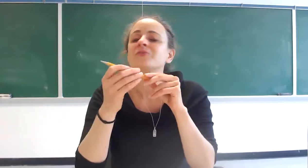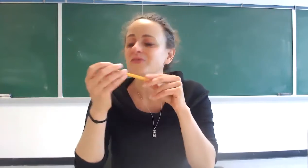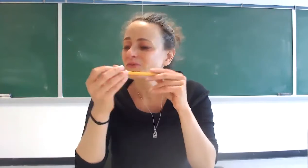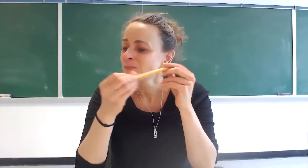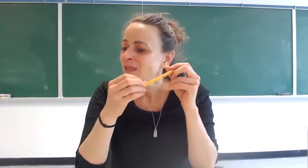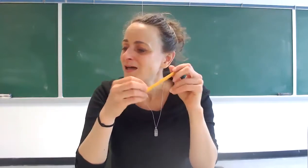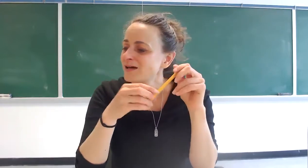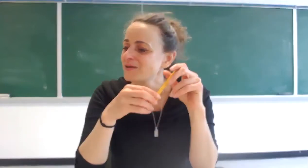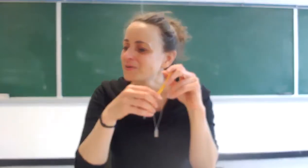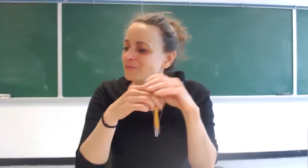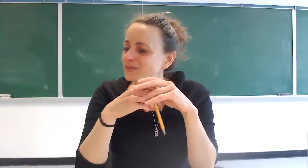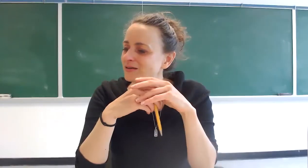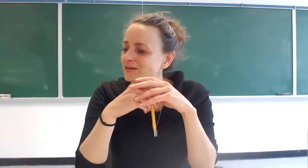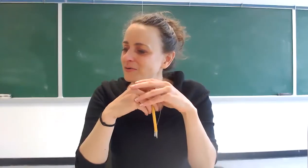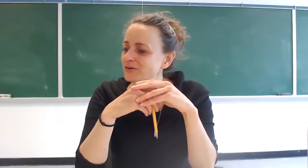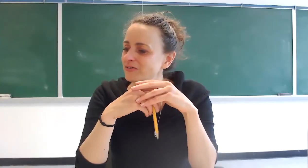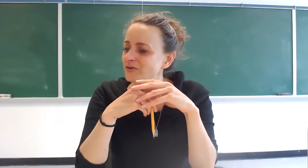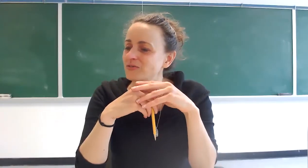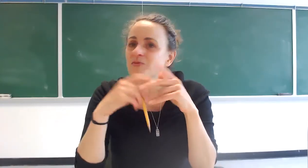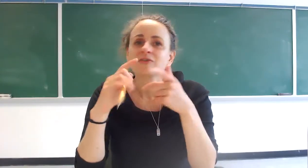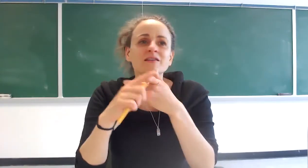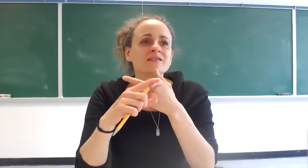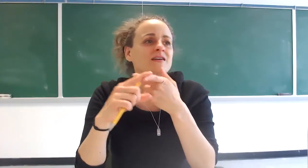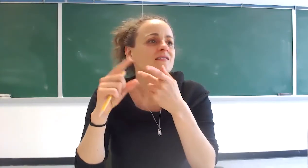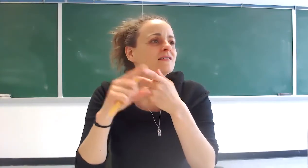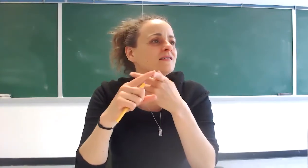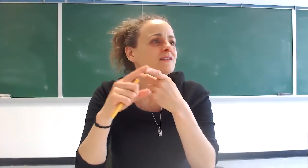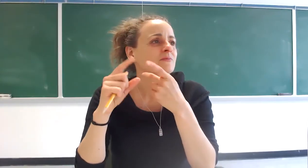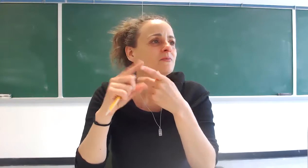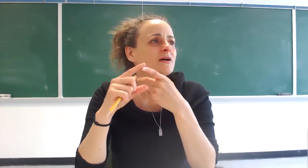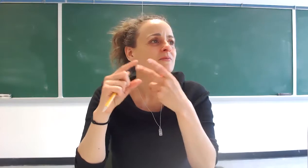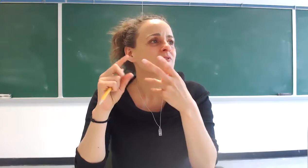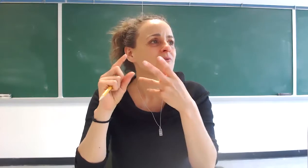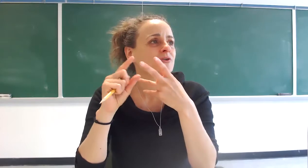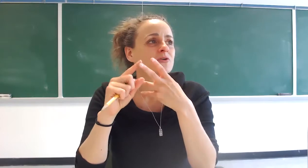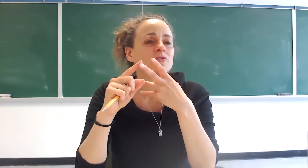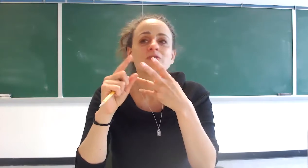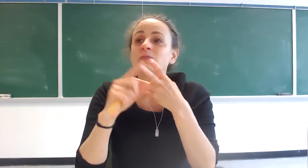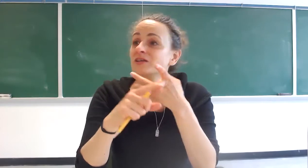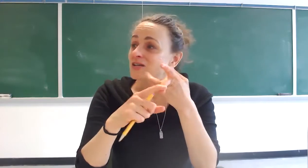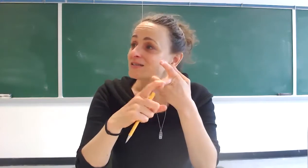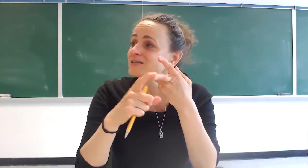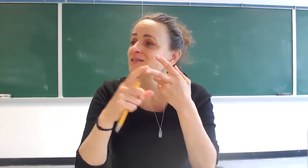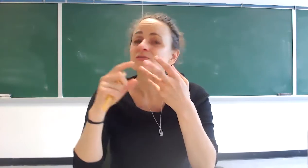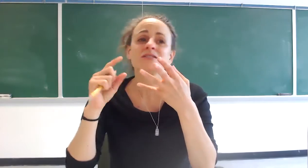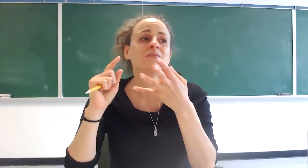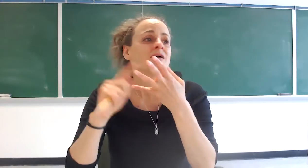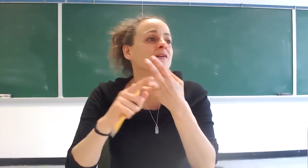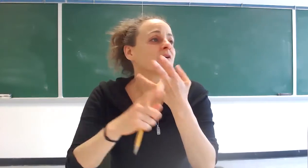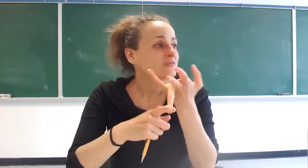will do we're gonna start with the book of Ecclesiastes in the Hebrew Bible then we're gonna go to the Upanishads in Hinduism Tao Te